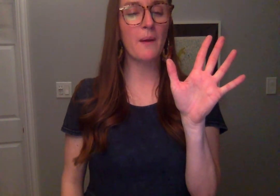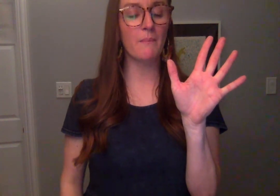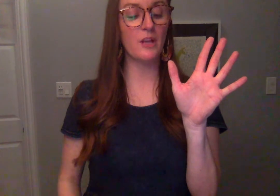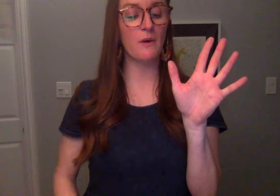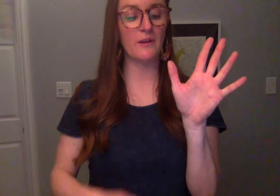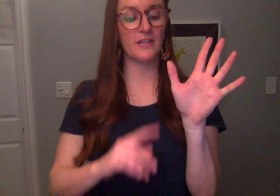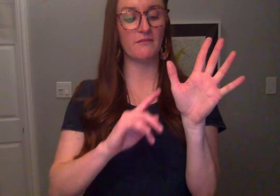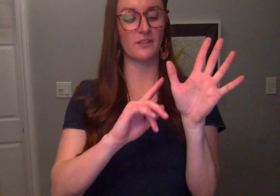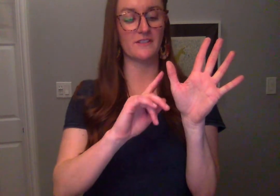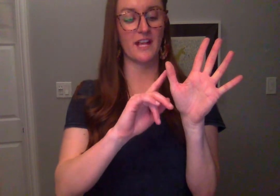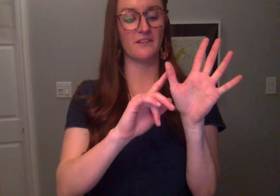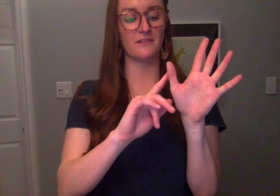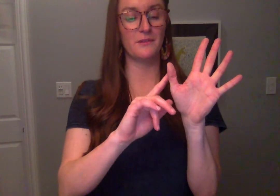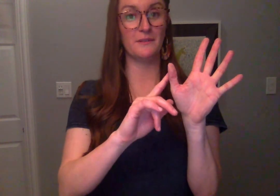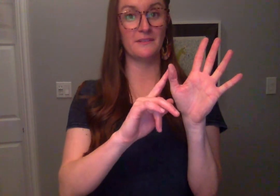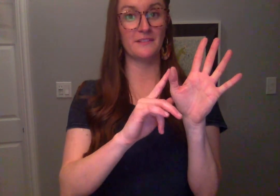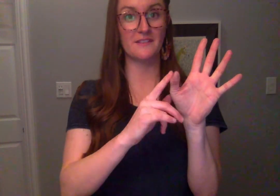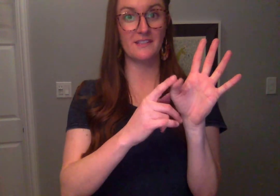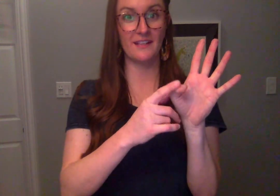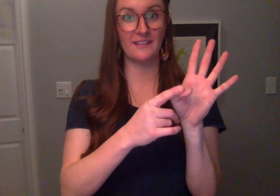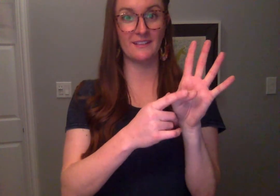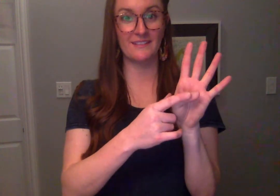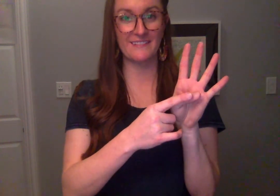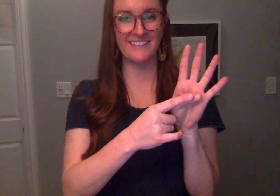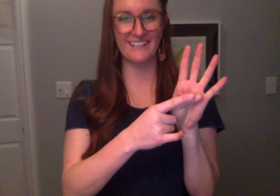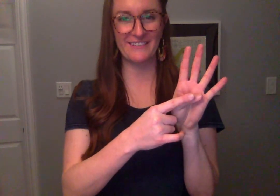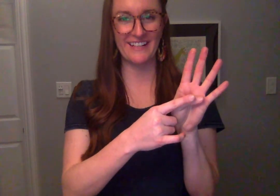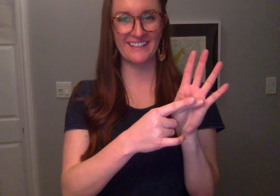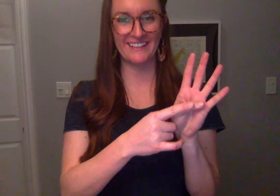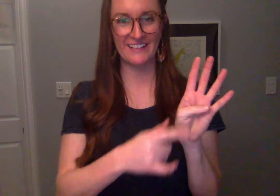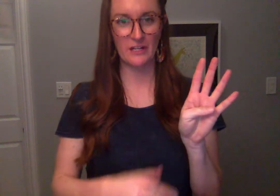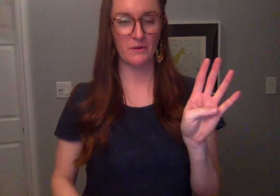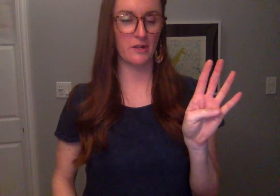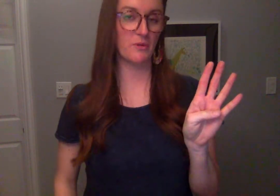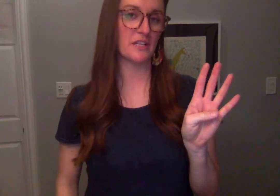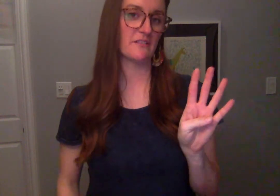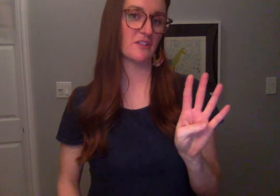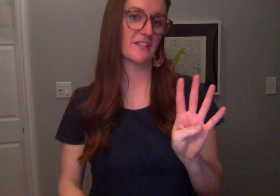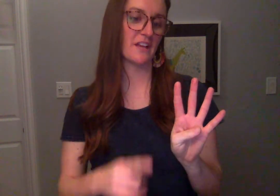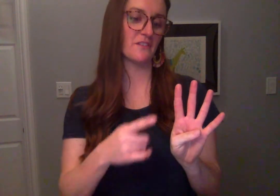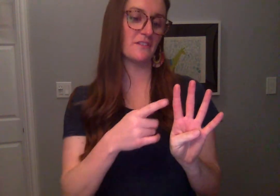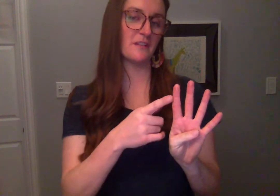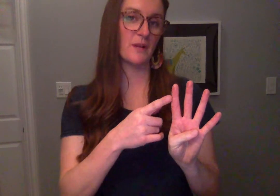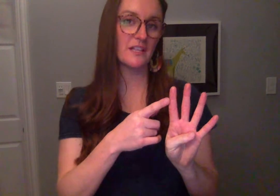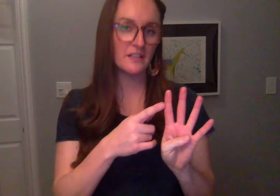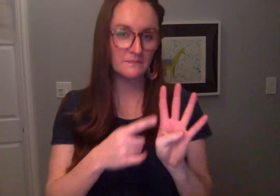Blow out that first candle. Oh, it's done. Tuck it away. blow out the first candle. Deep breath in